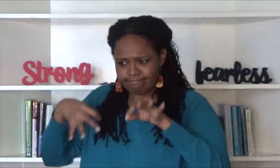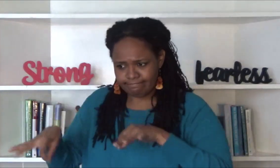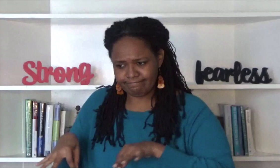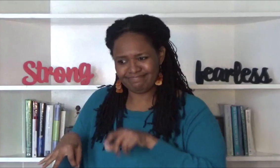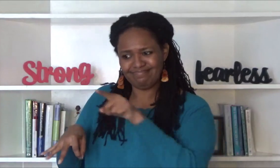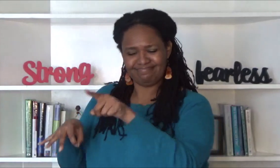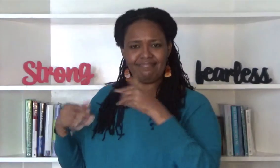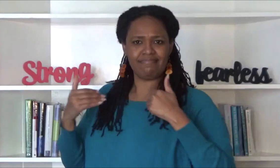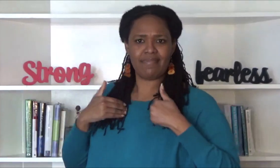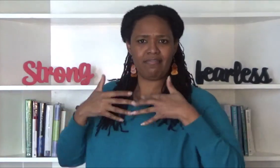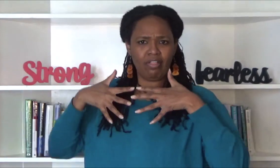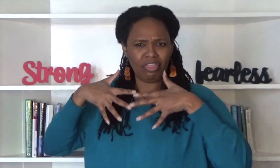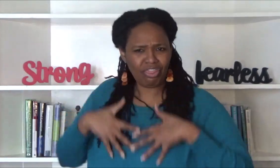types of symptomology